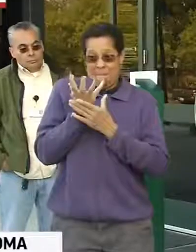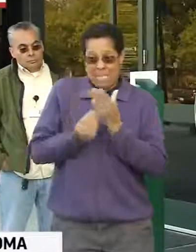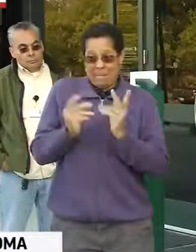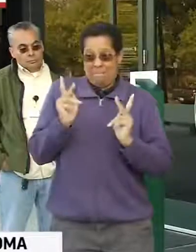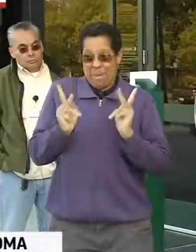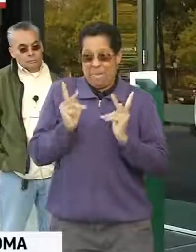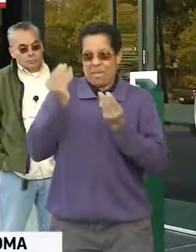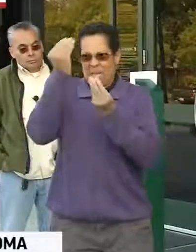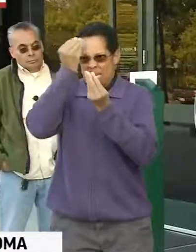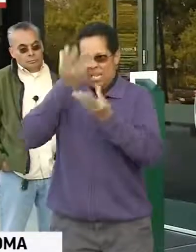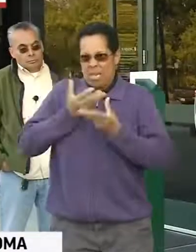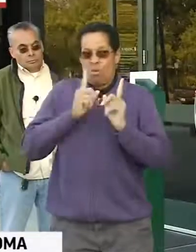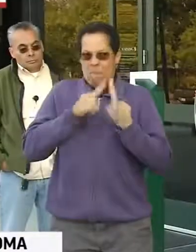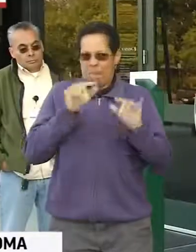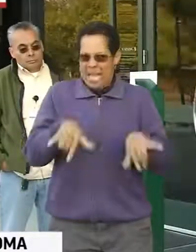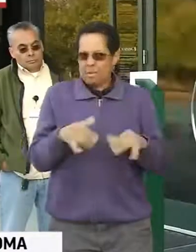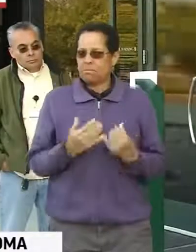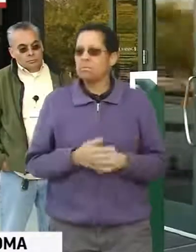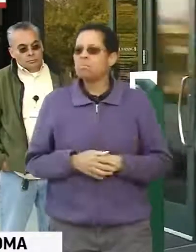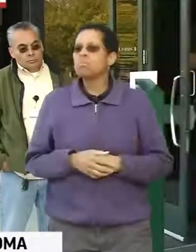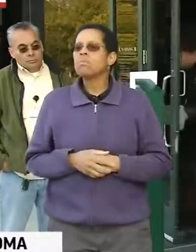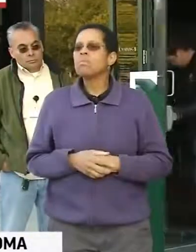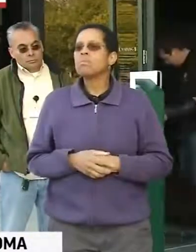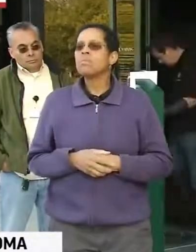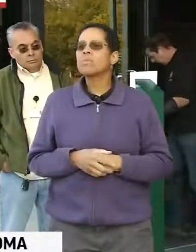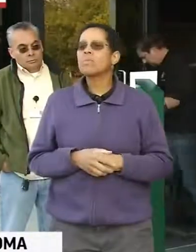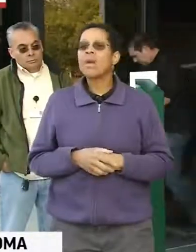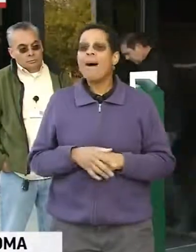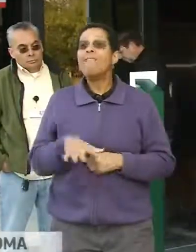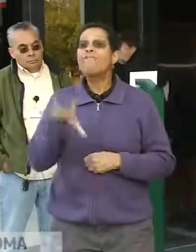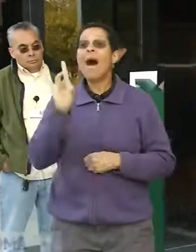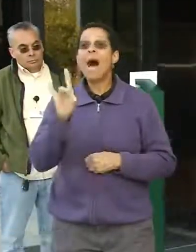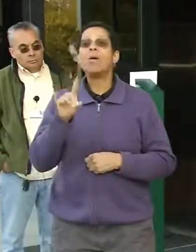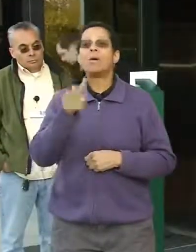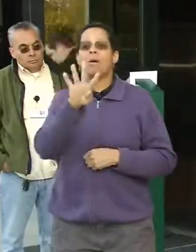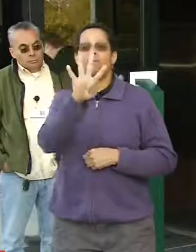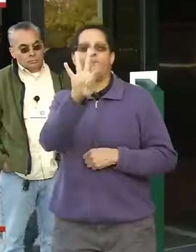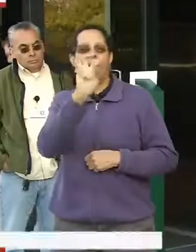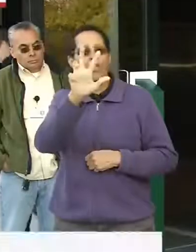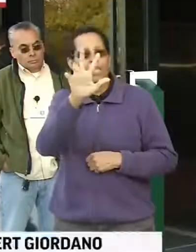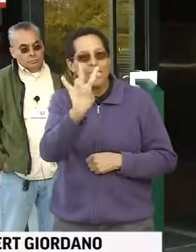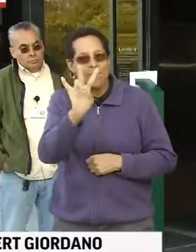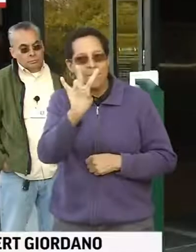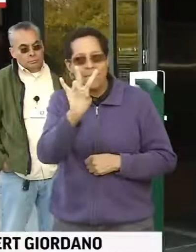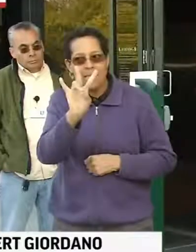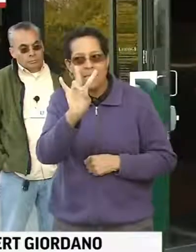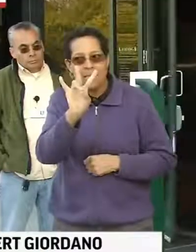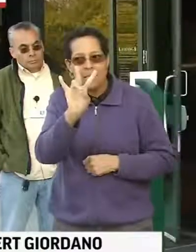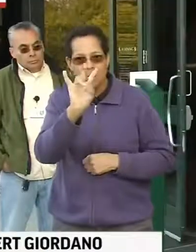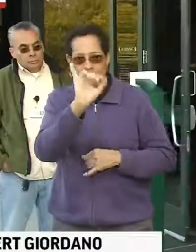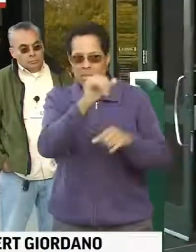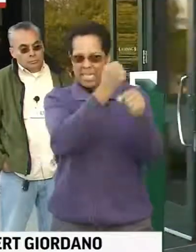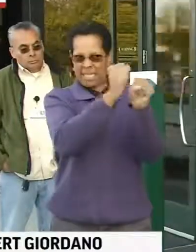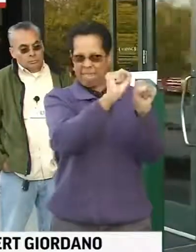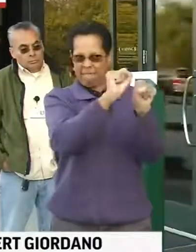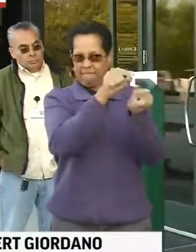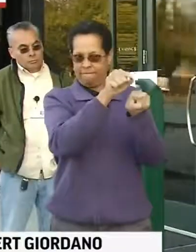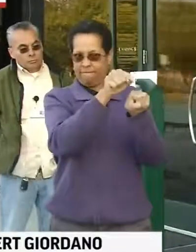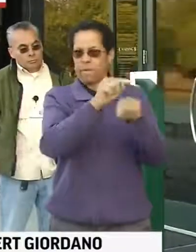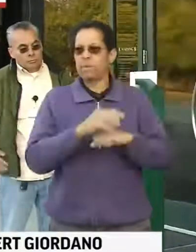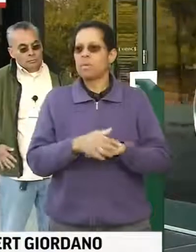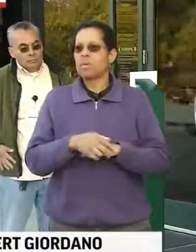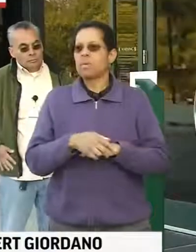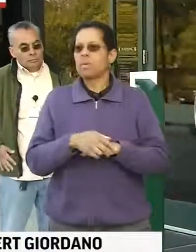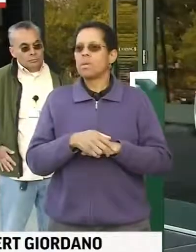We have found 437 of them safe, just communication issues. Cell surface still having